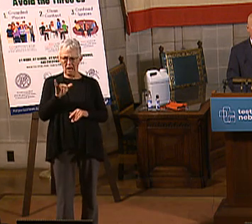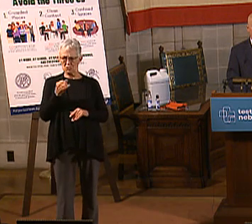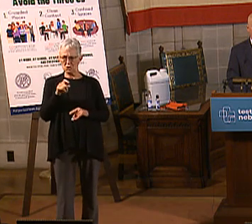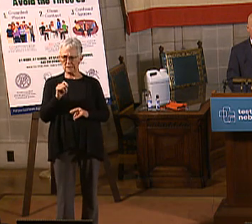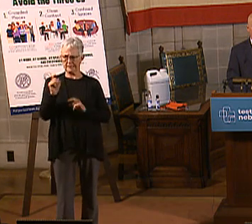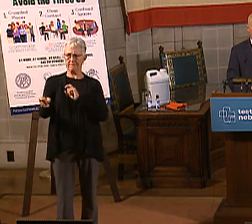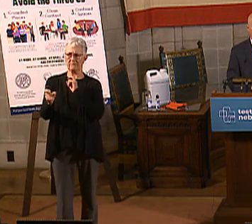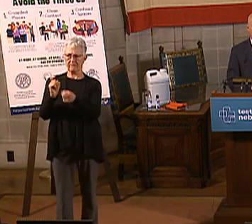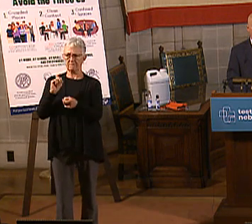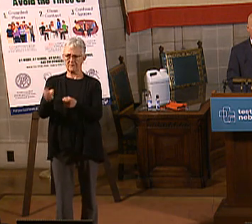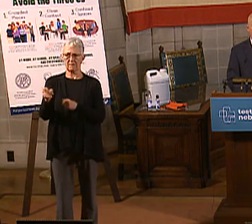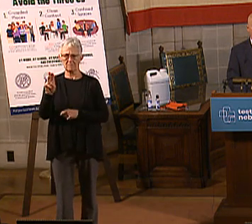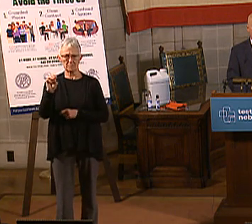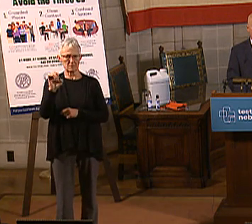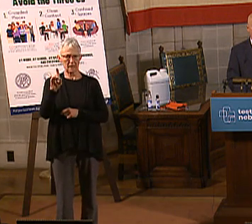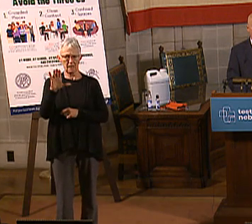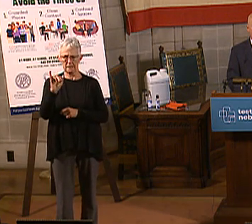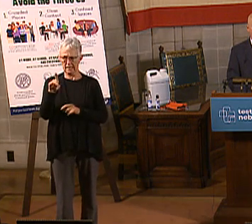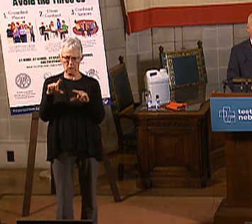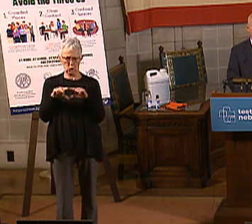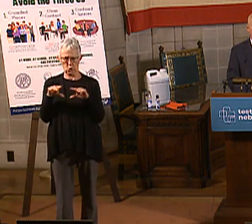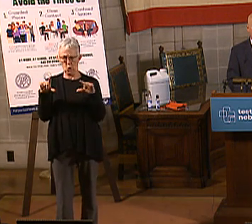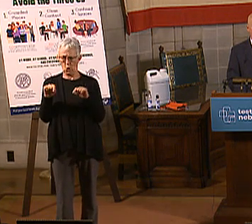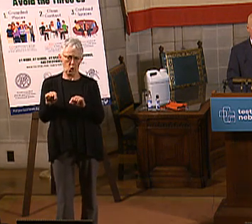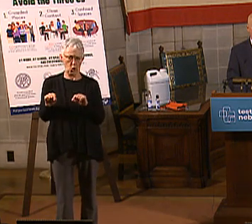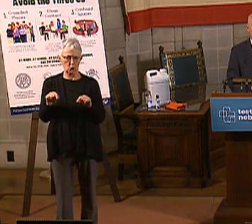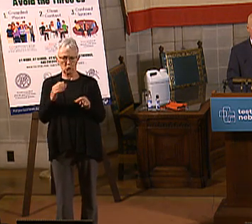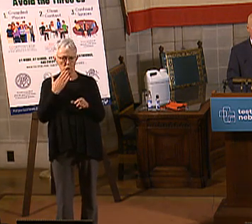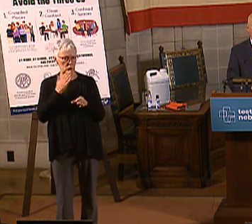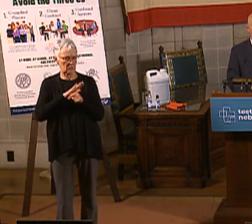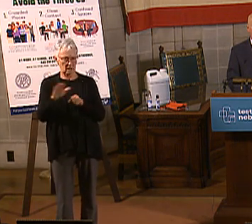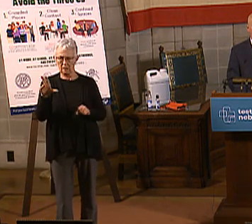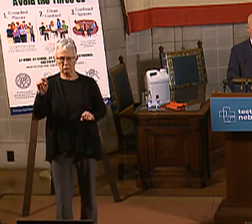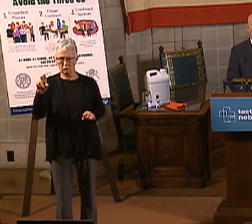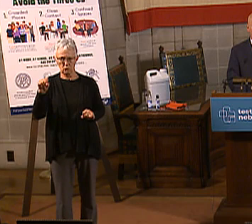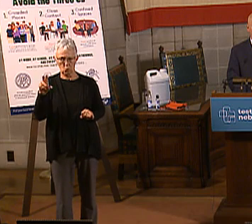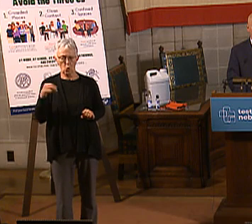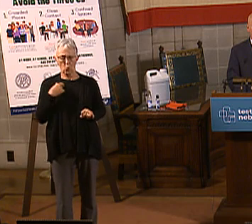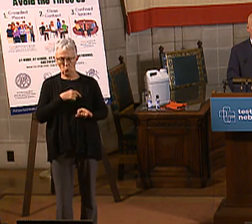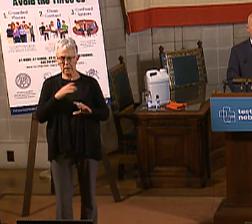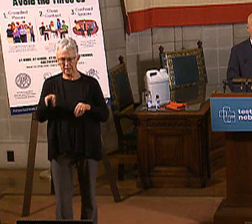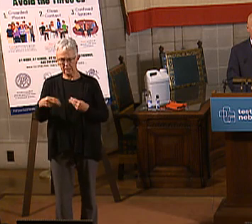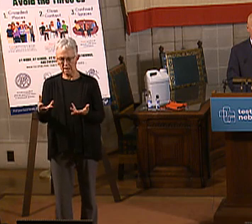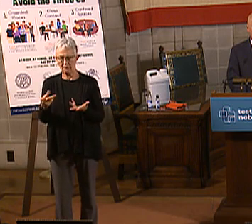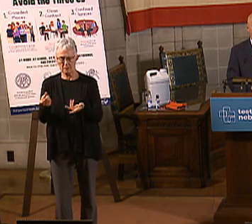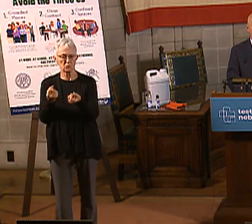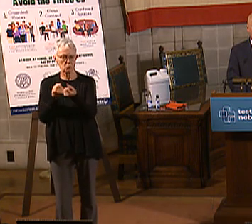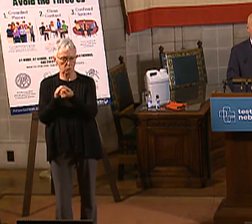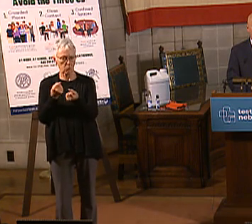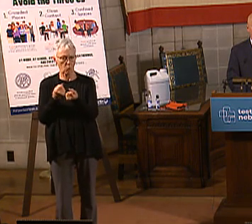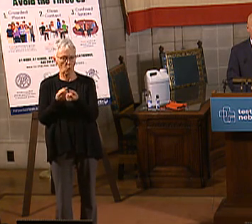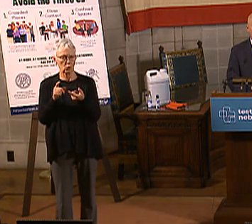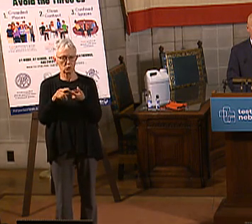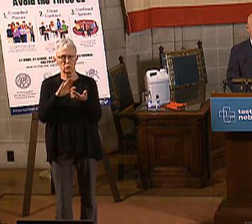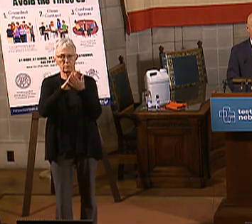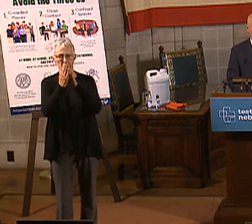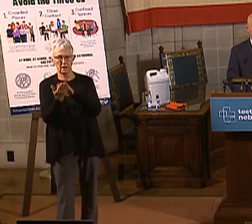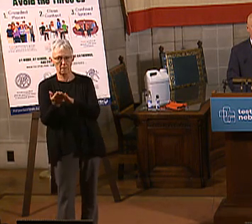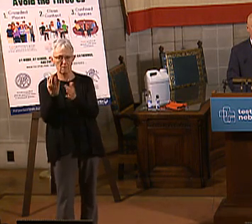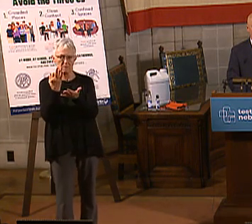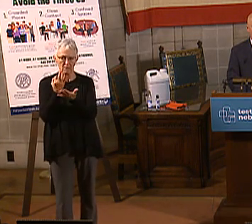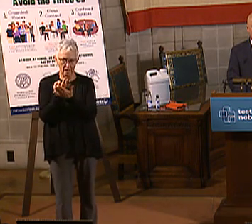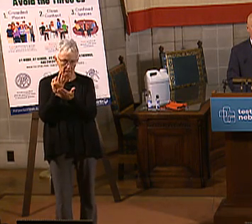of these individuals by giving them the dignity of a job, a pathway out of poverty, and the financial independence that every